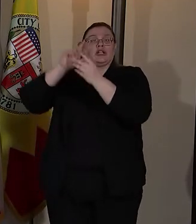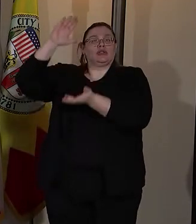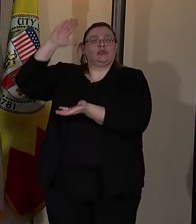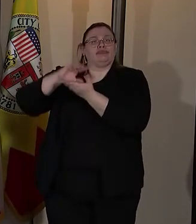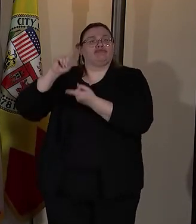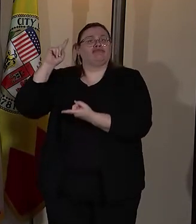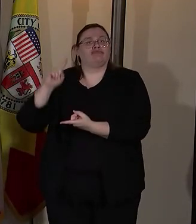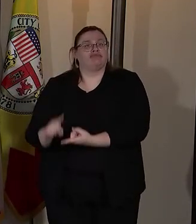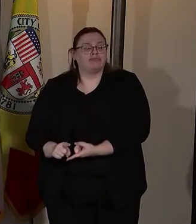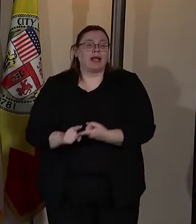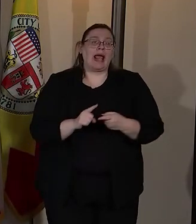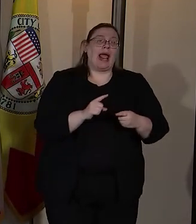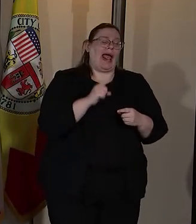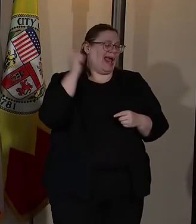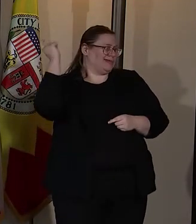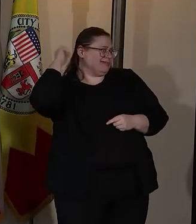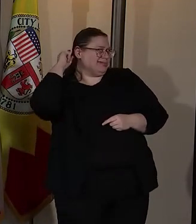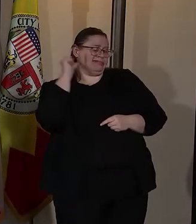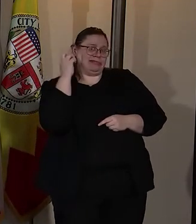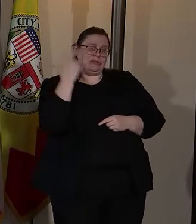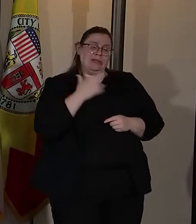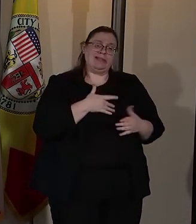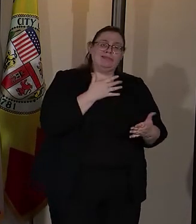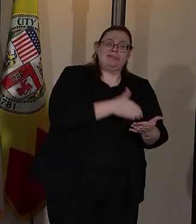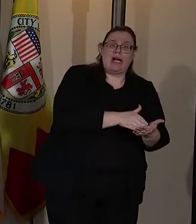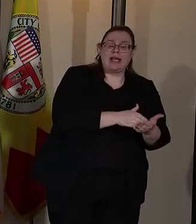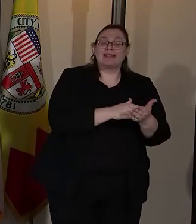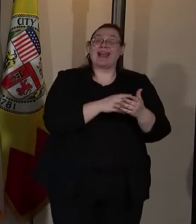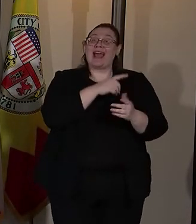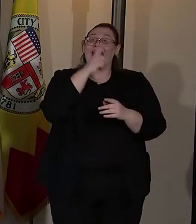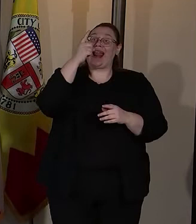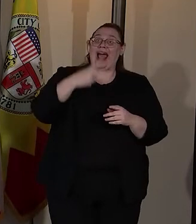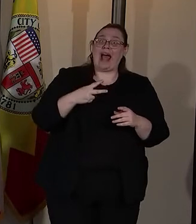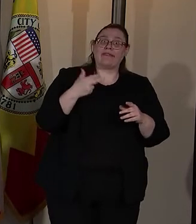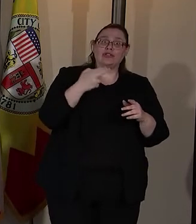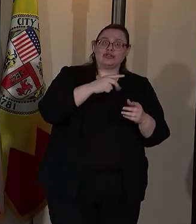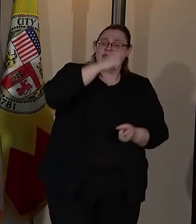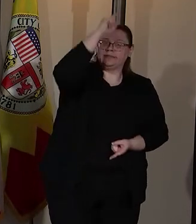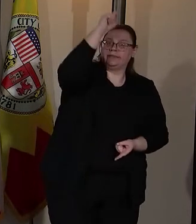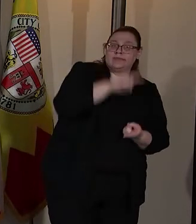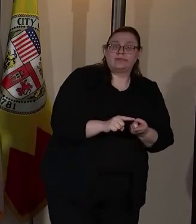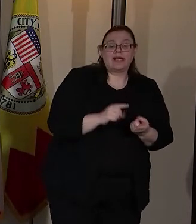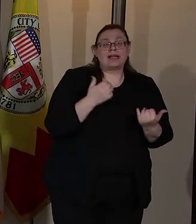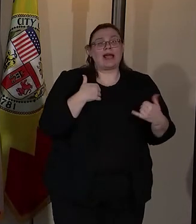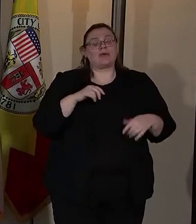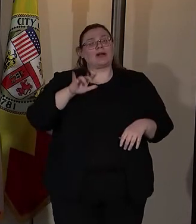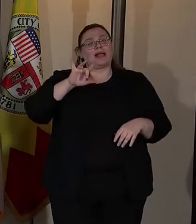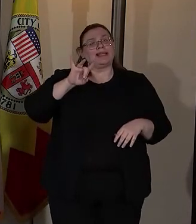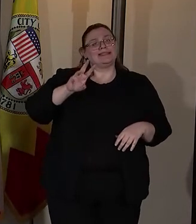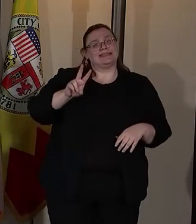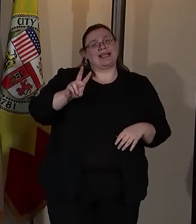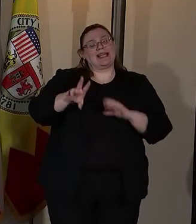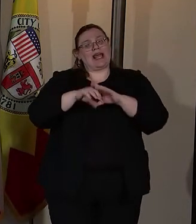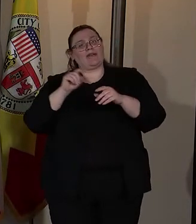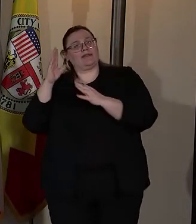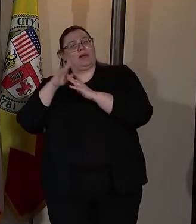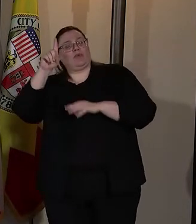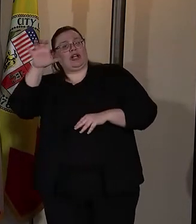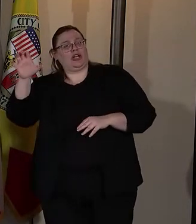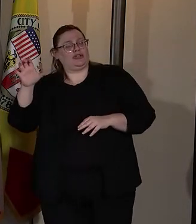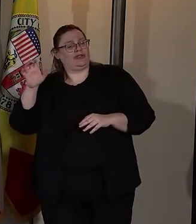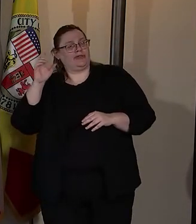helped us cut fatal police shootings in half and today we're 82nd out of 100 of the biggest cities in America when it comes to